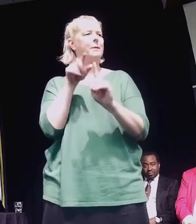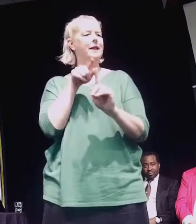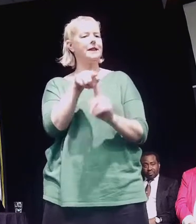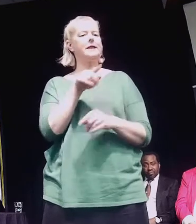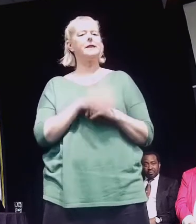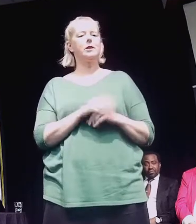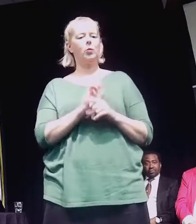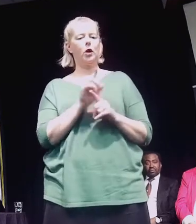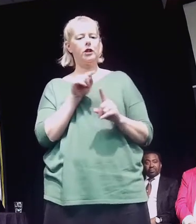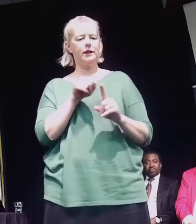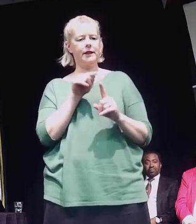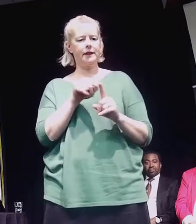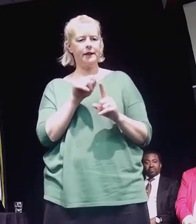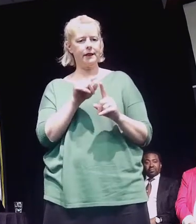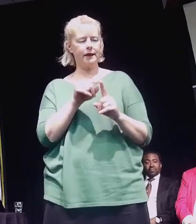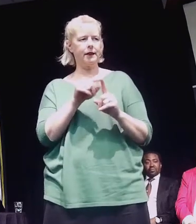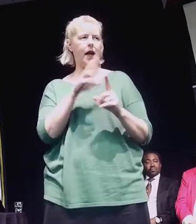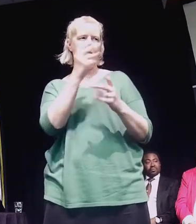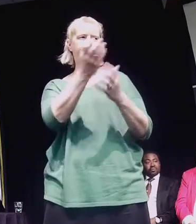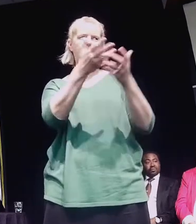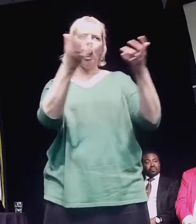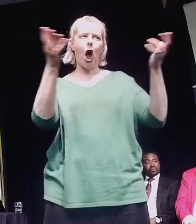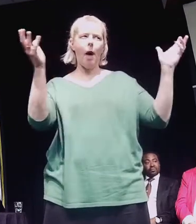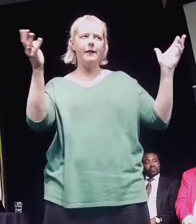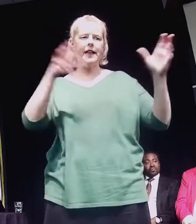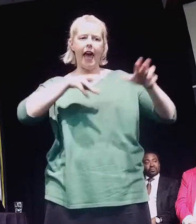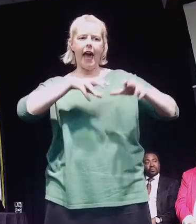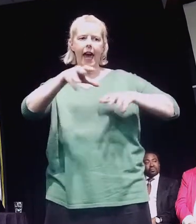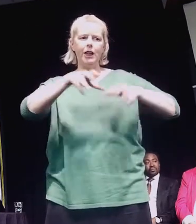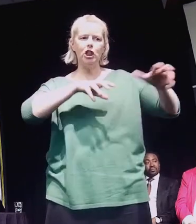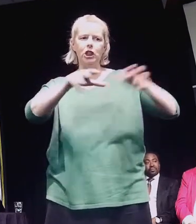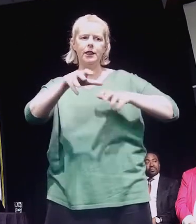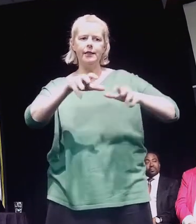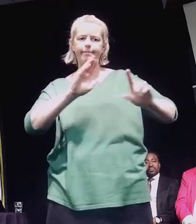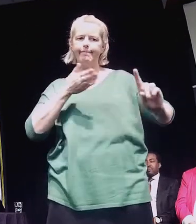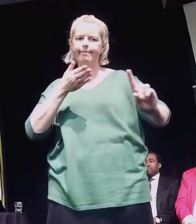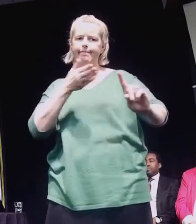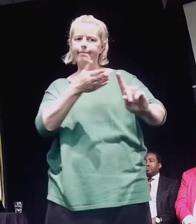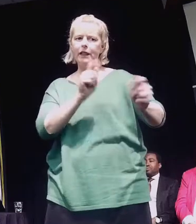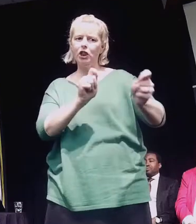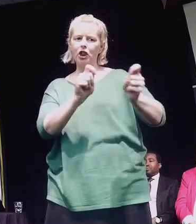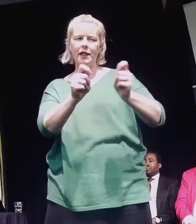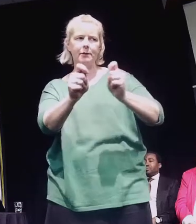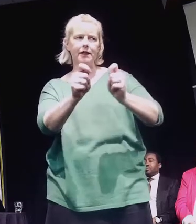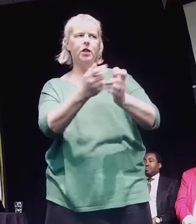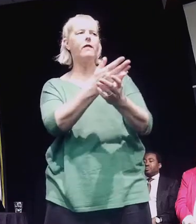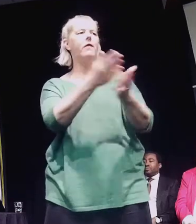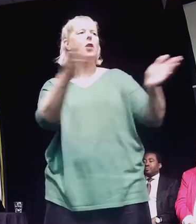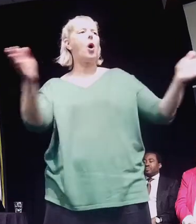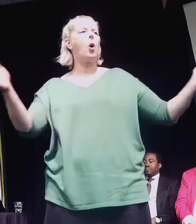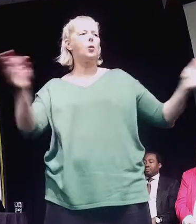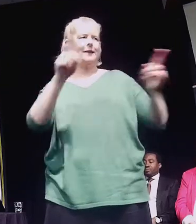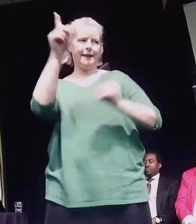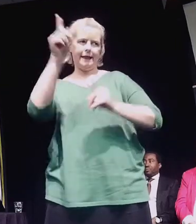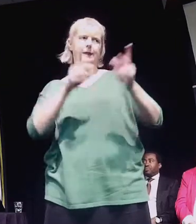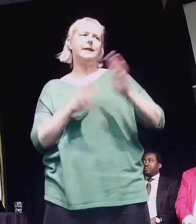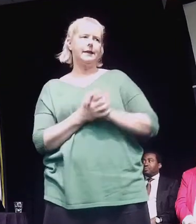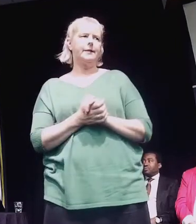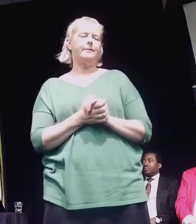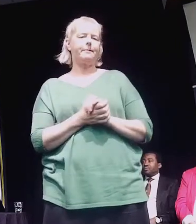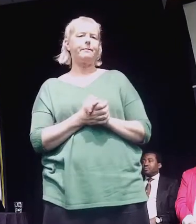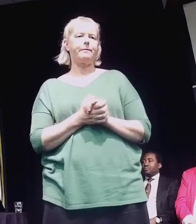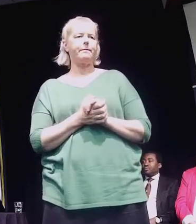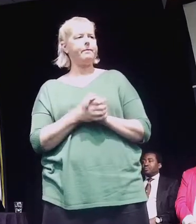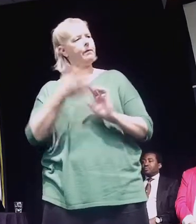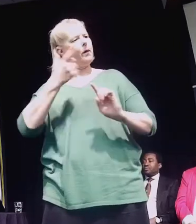plan, and that is of course having a climate action and mitigation assessment going across the whole city. Just so we can take a more